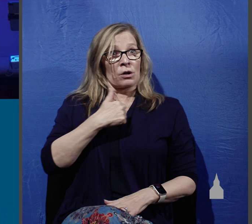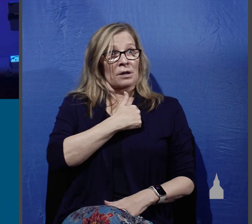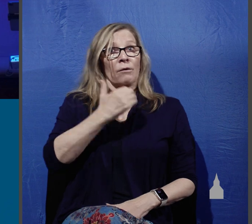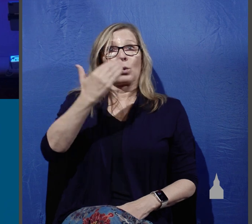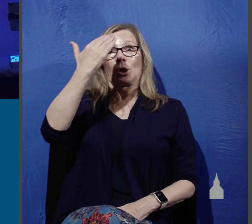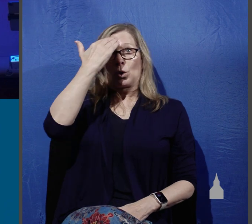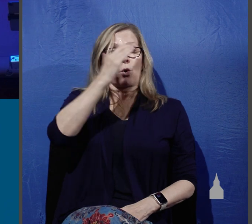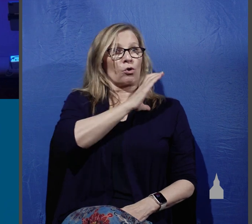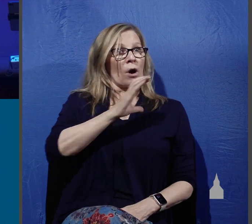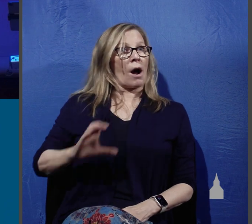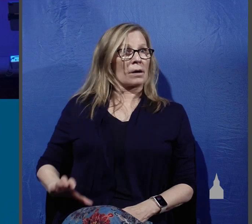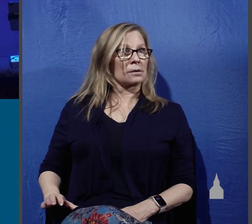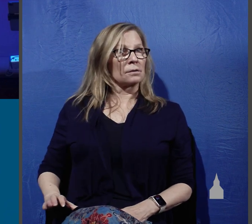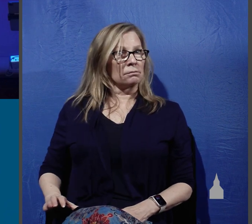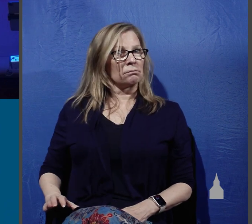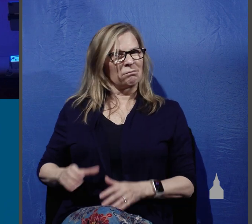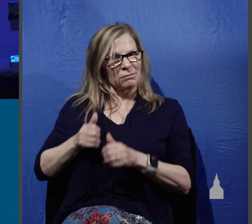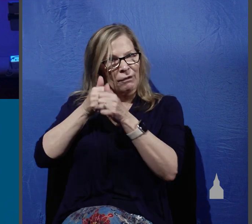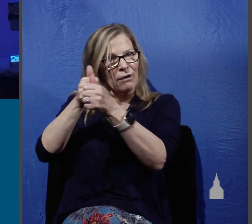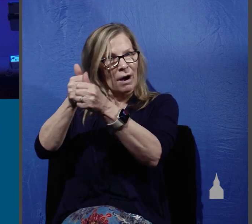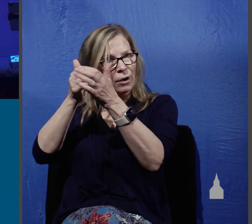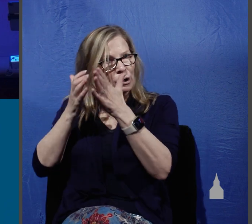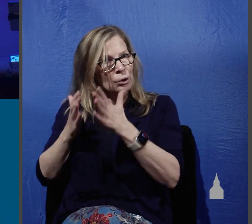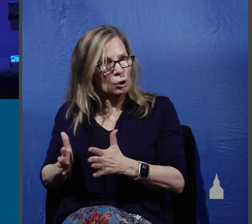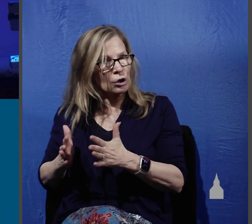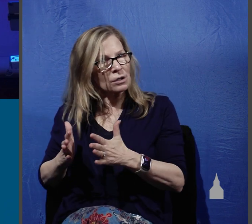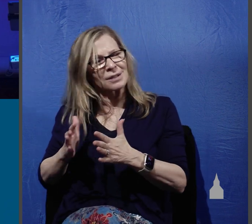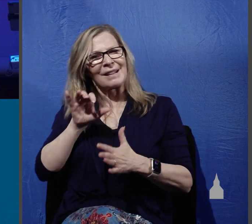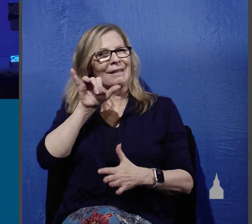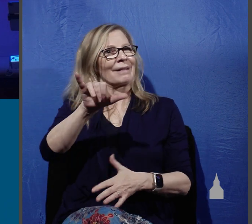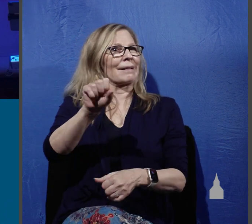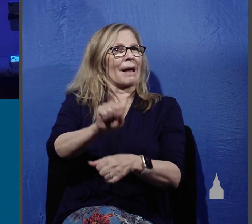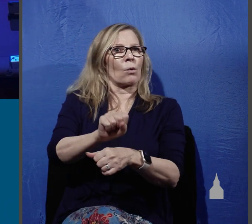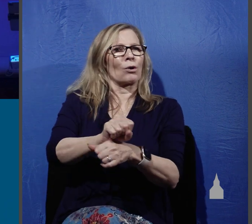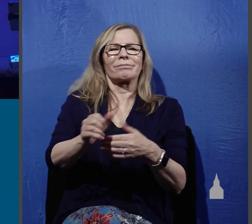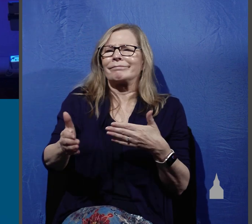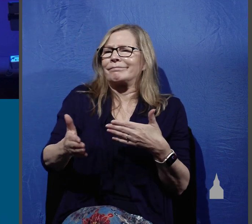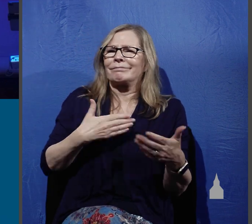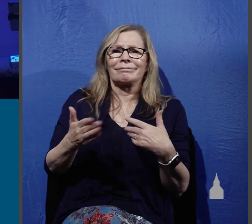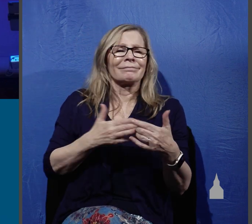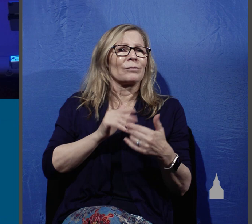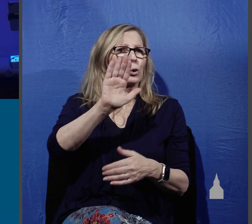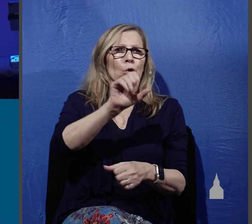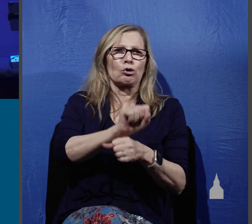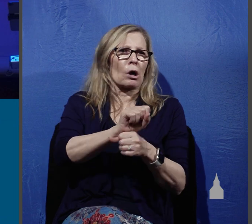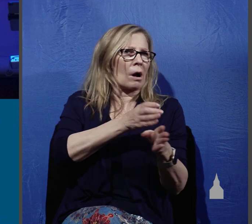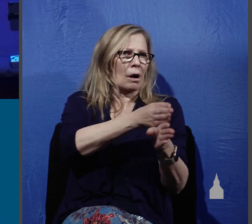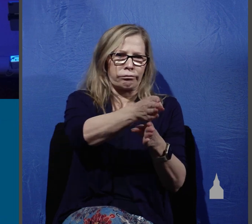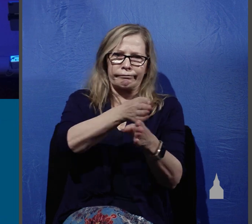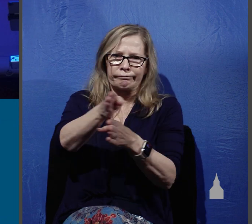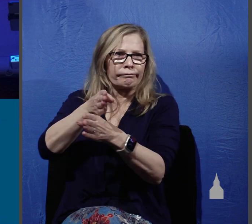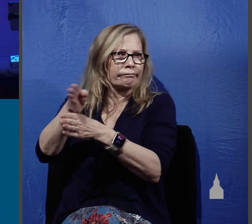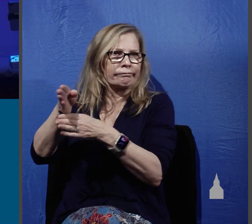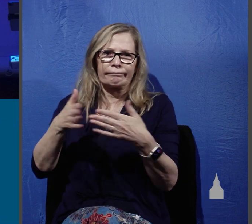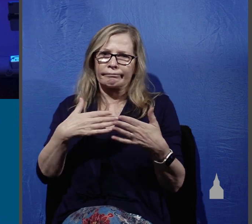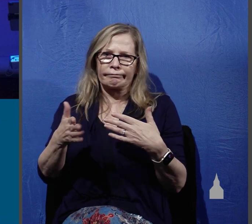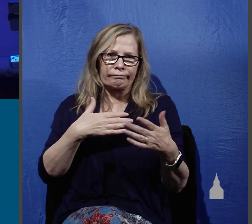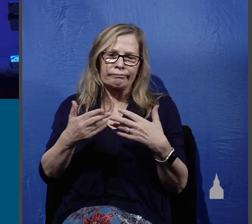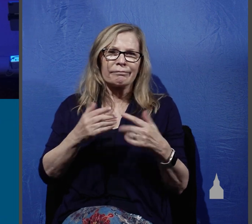that work, regardless of our vocation, involves intentionally sharing